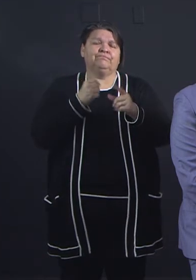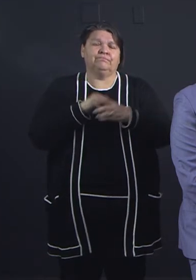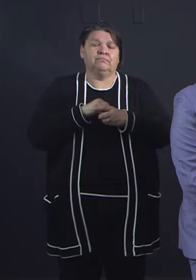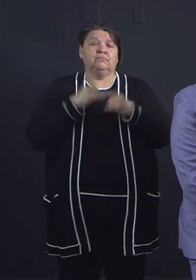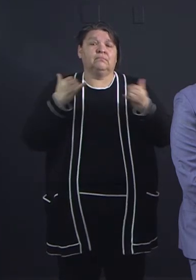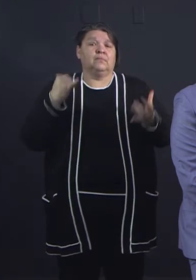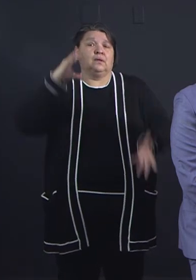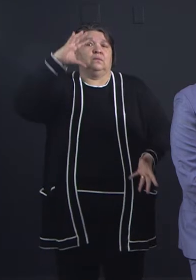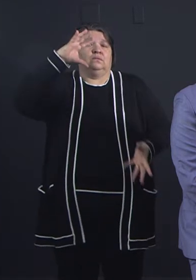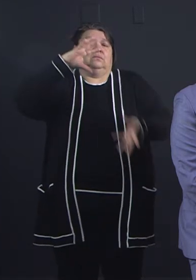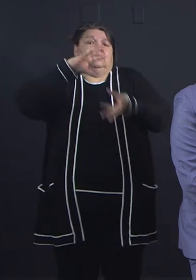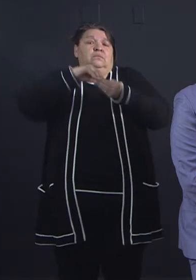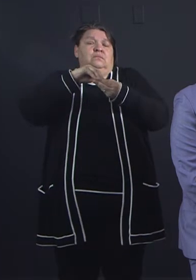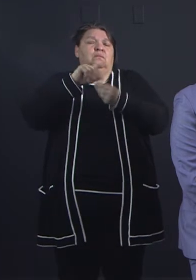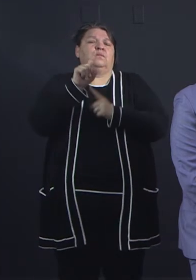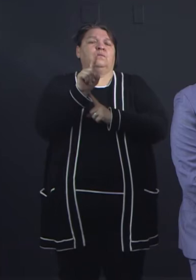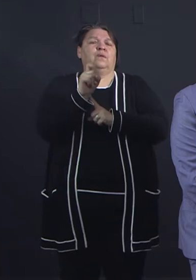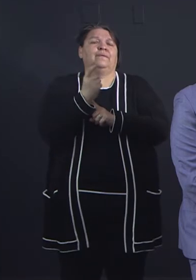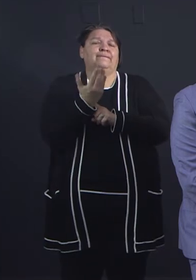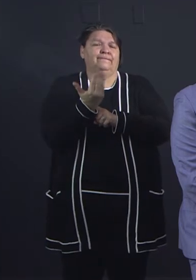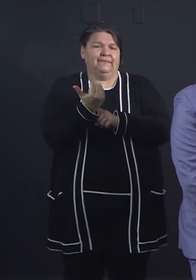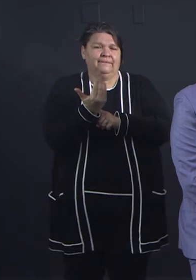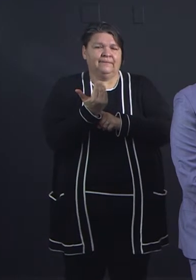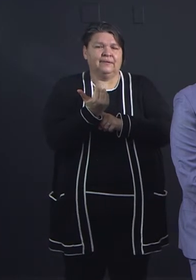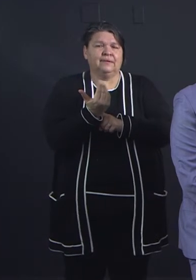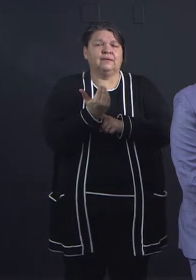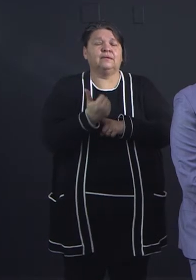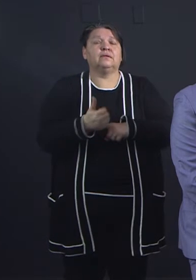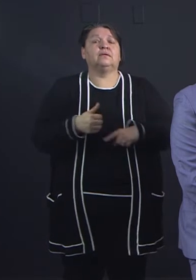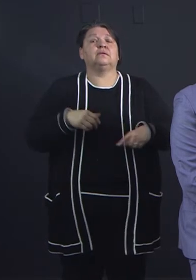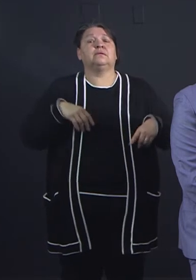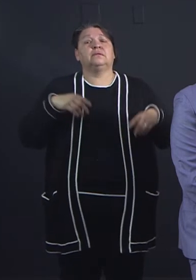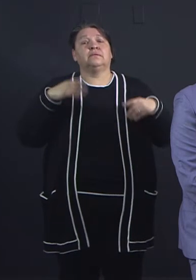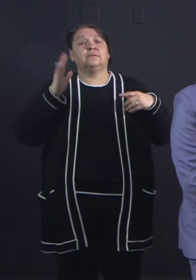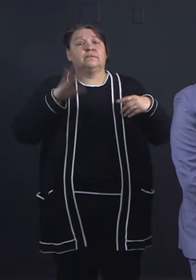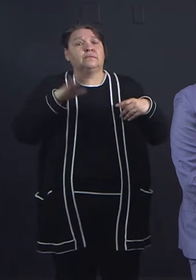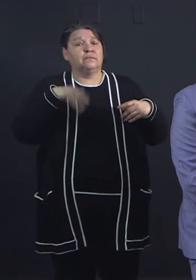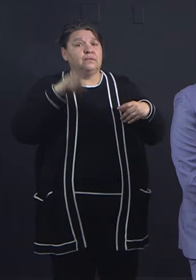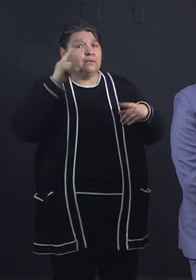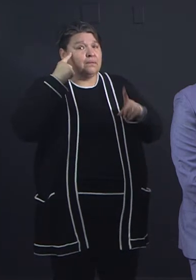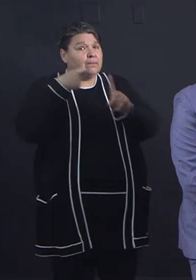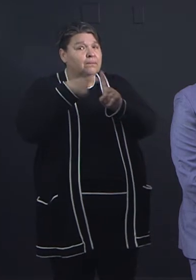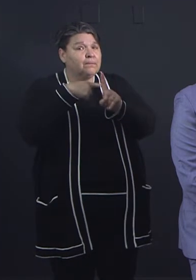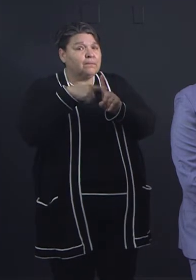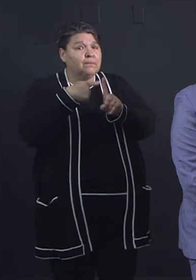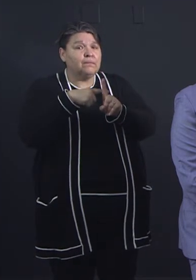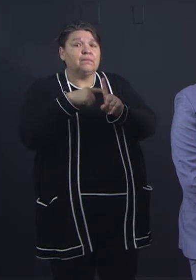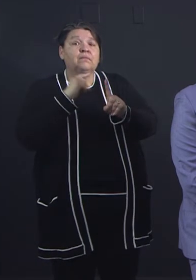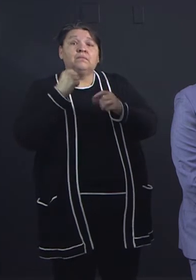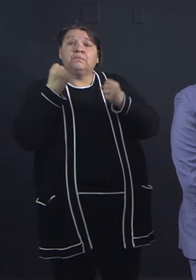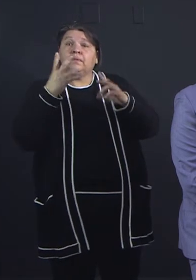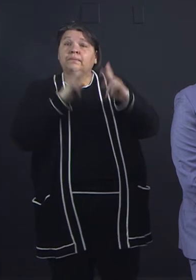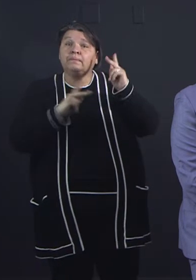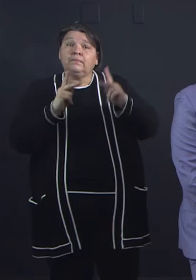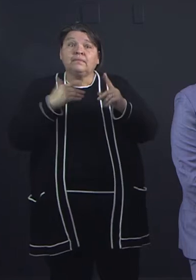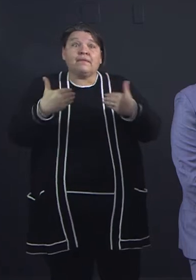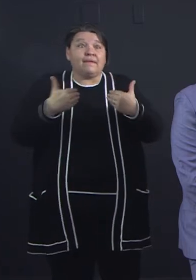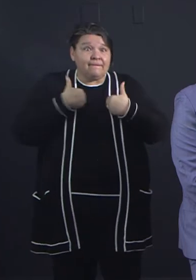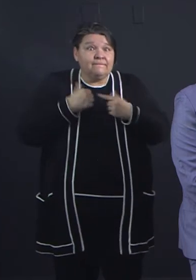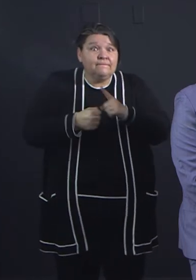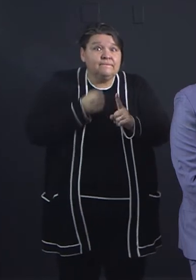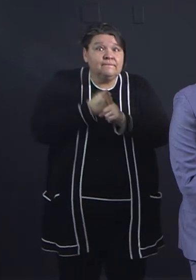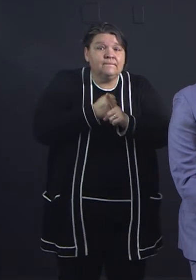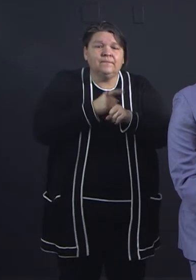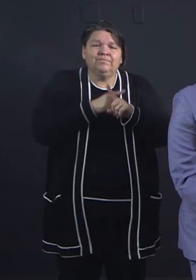had a good many recoveries, too, and that's a good thing. So I'm truly saddened by this loss, and it is the